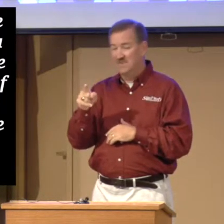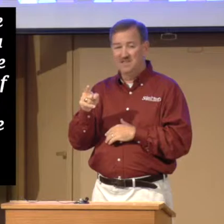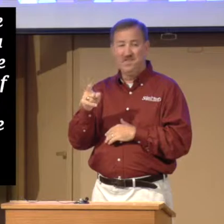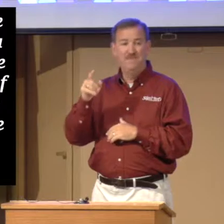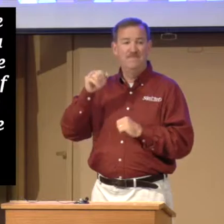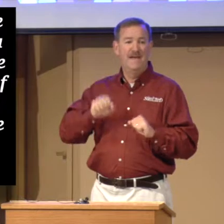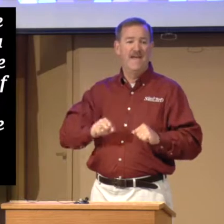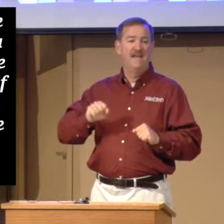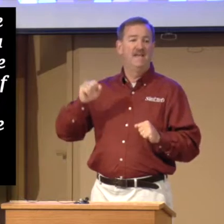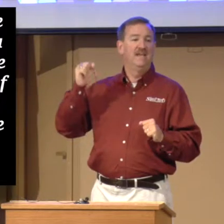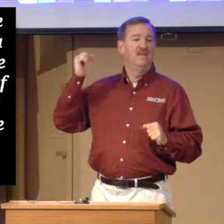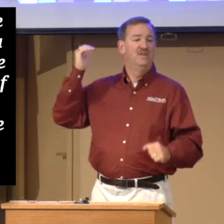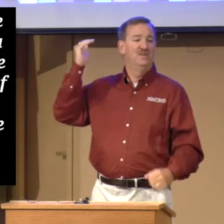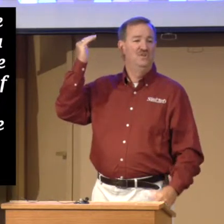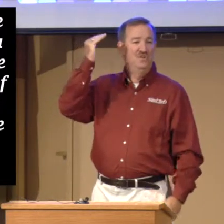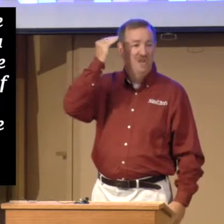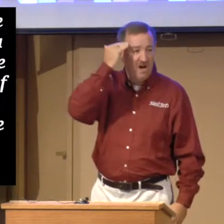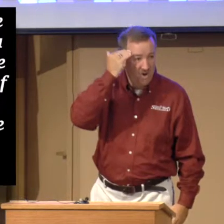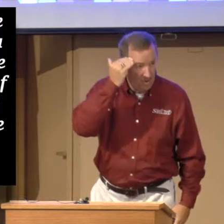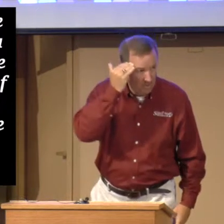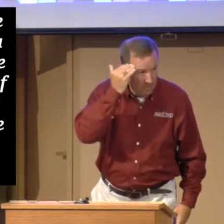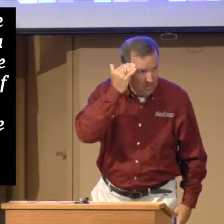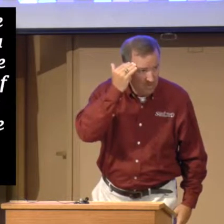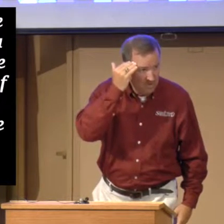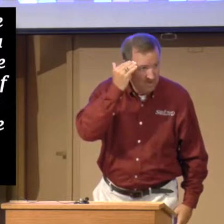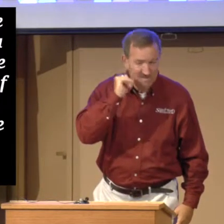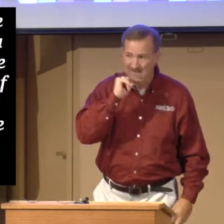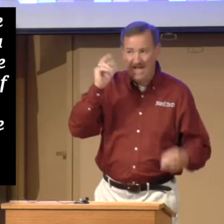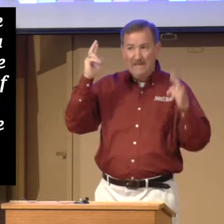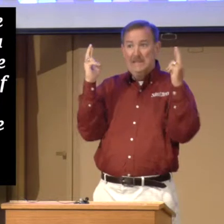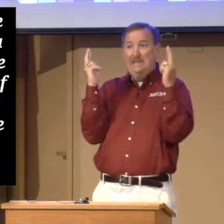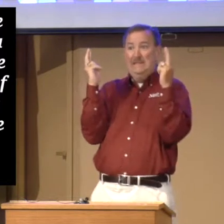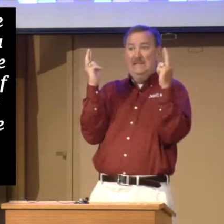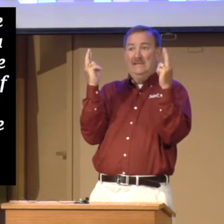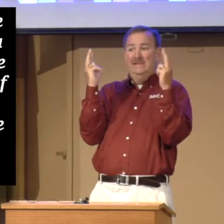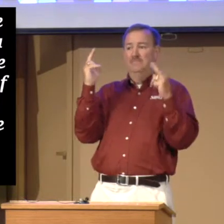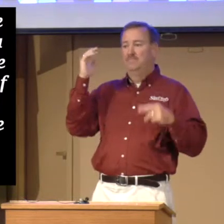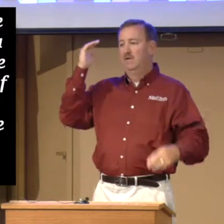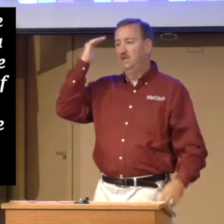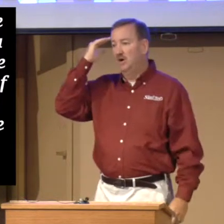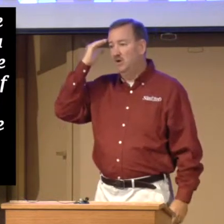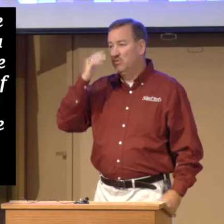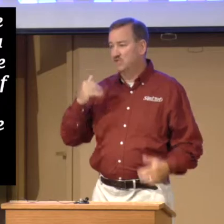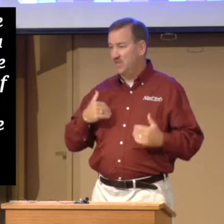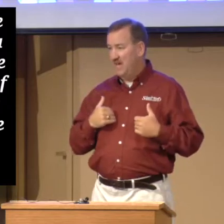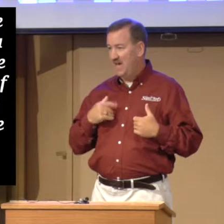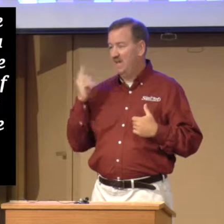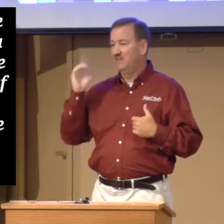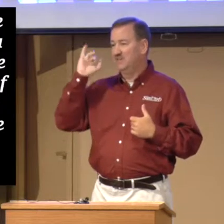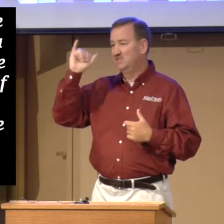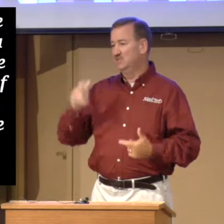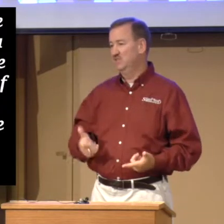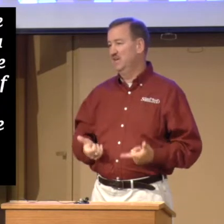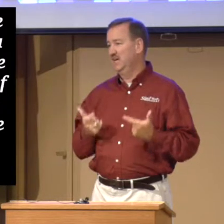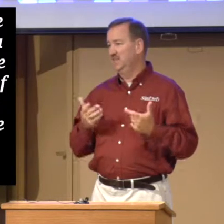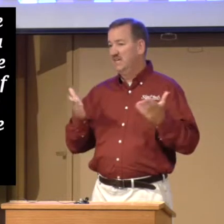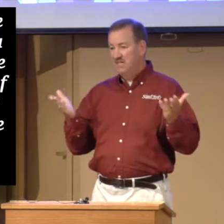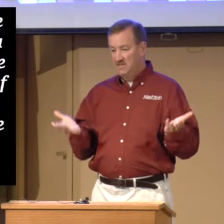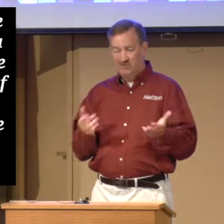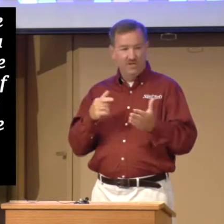ye may know, not, but know that ye have eternal life. If you're